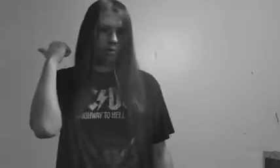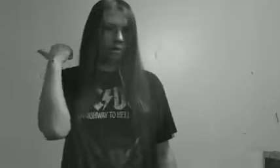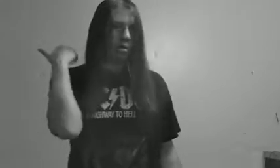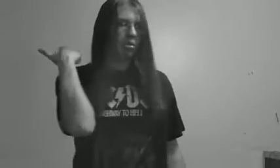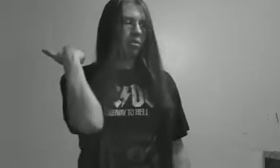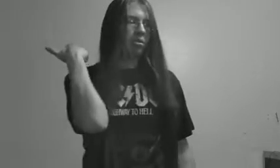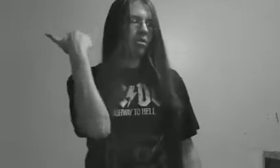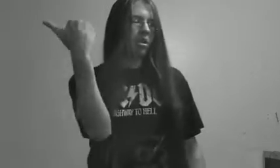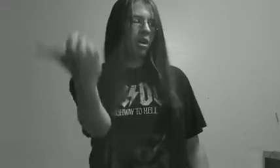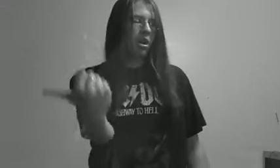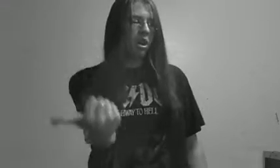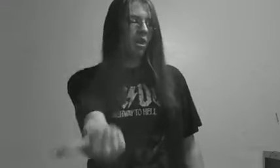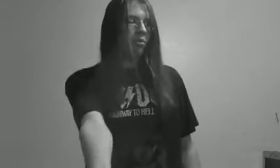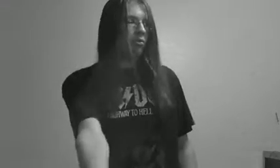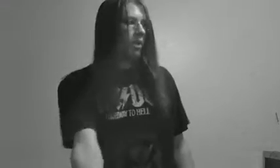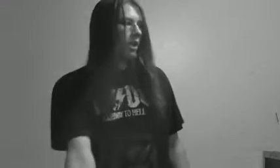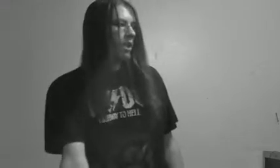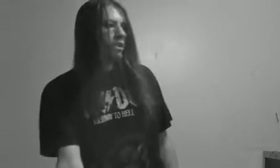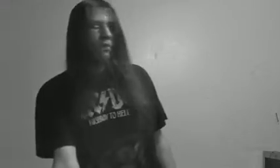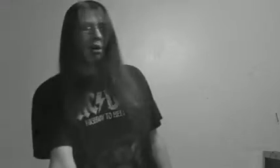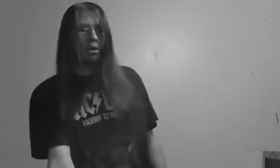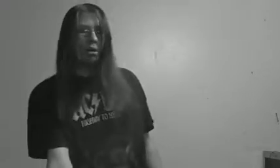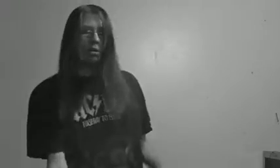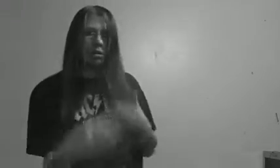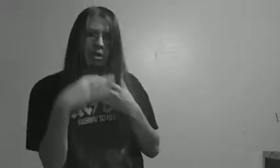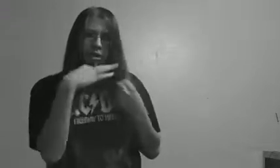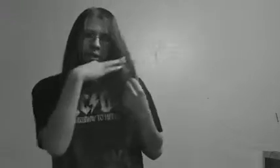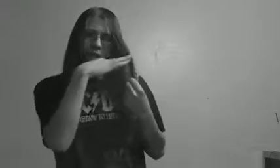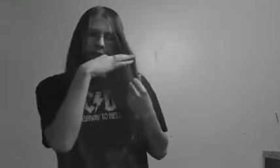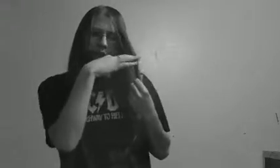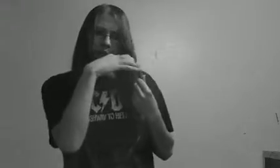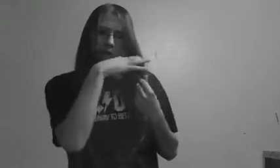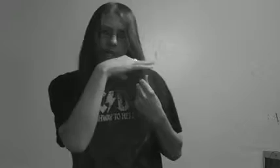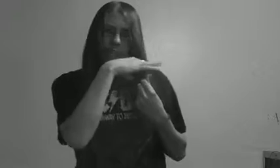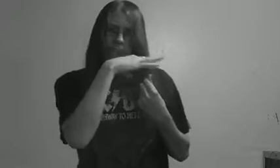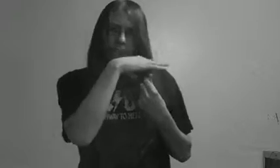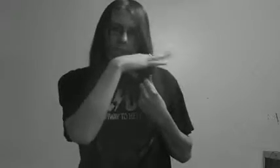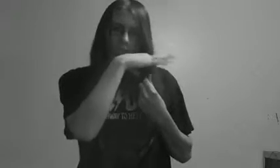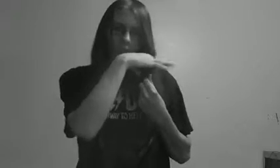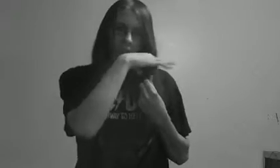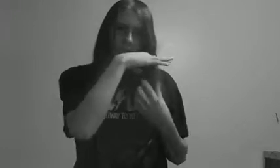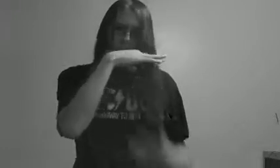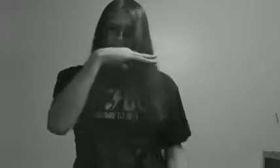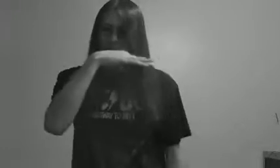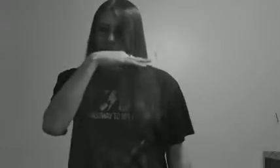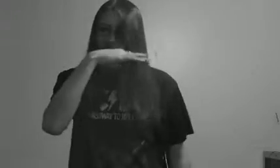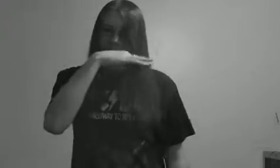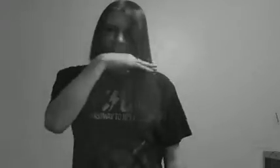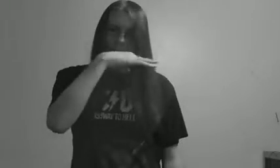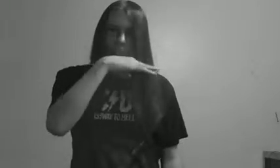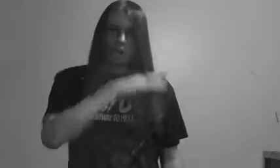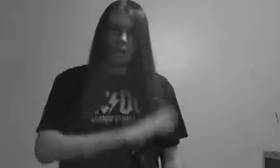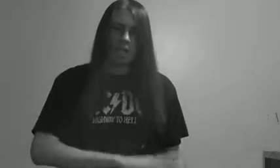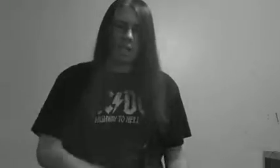go, hopefully, tomorrow, and have my hair cut.